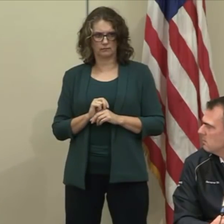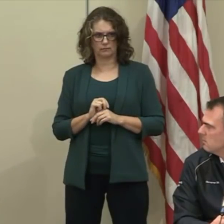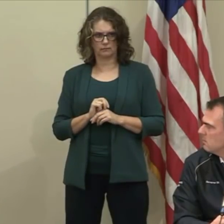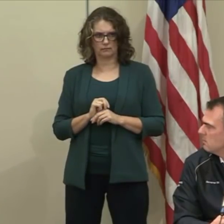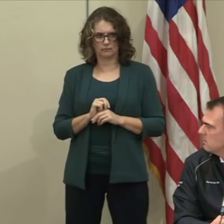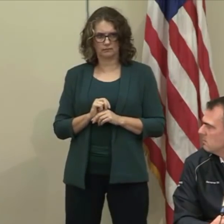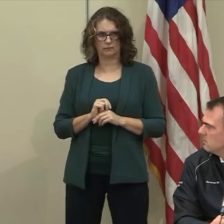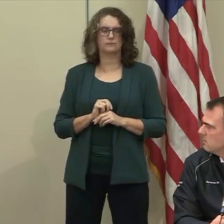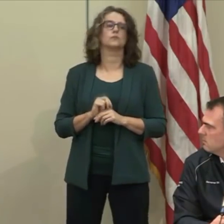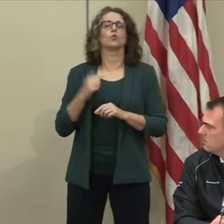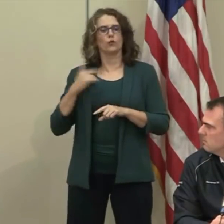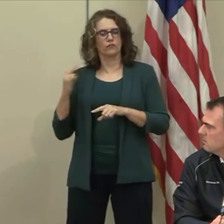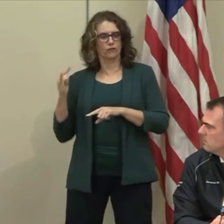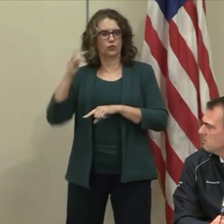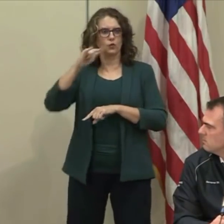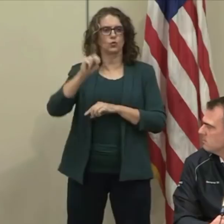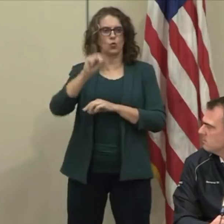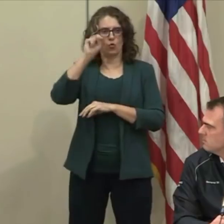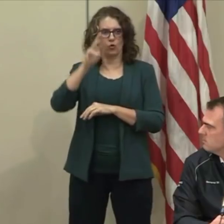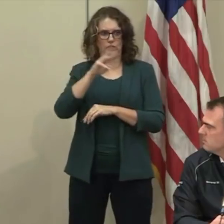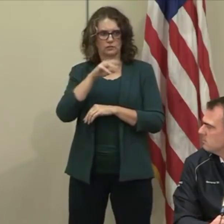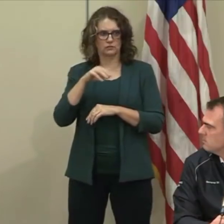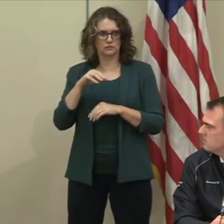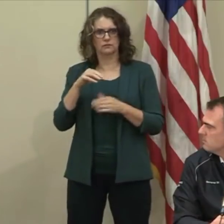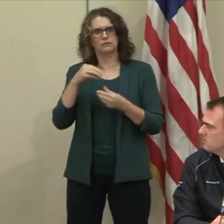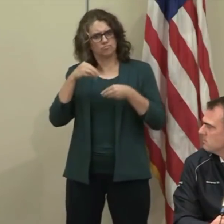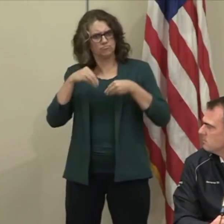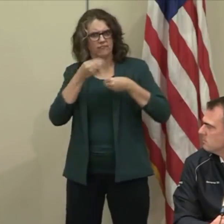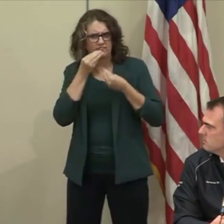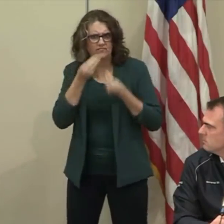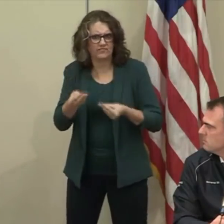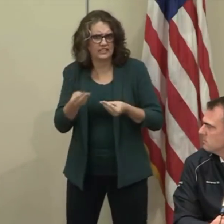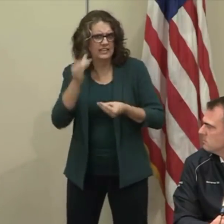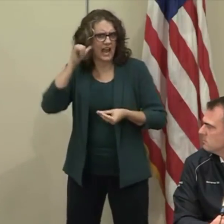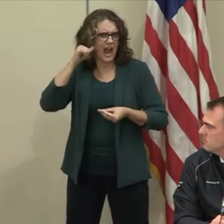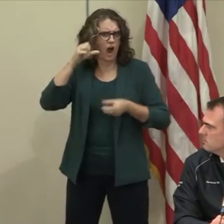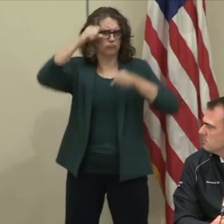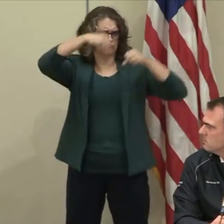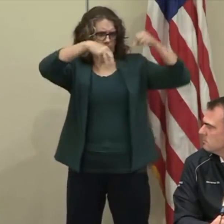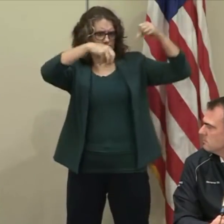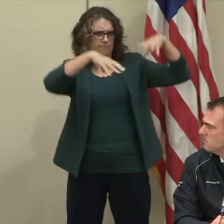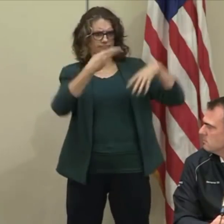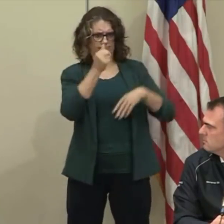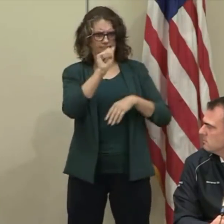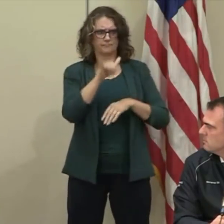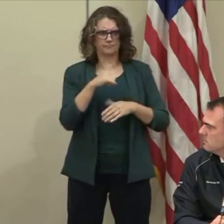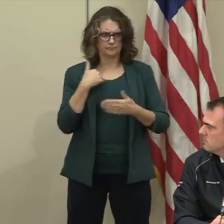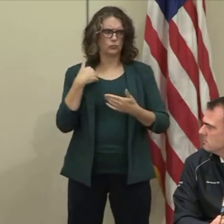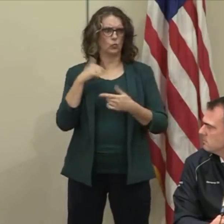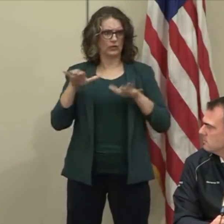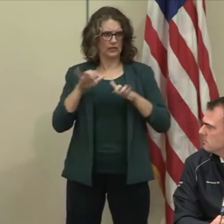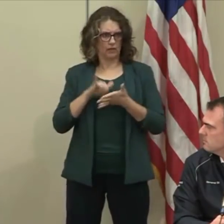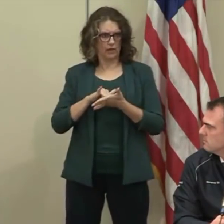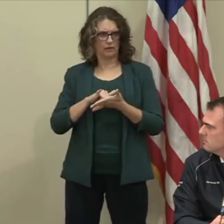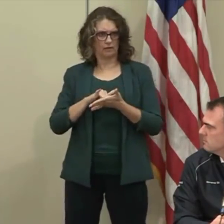were afraid their livestock would starve to death without some help. In 2015, we had